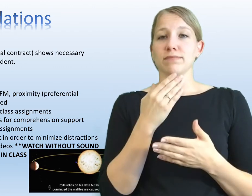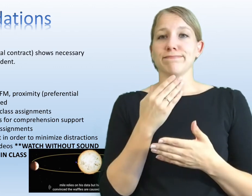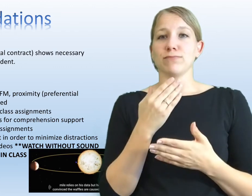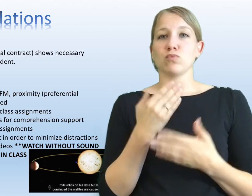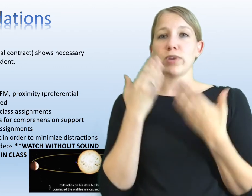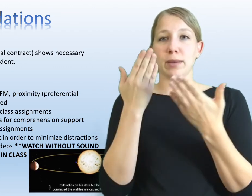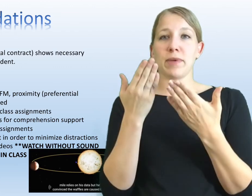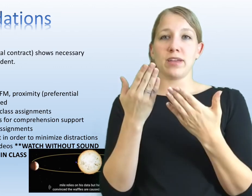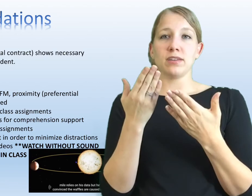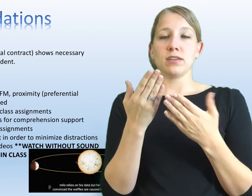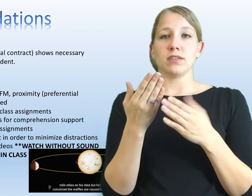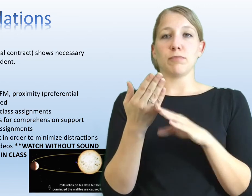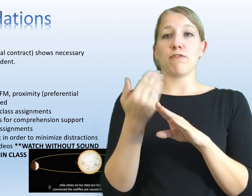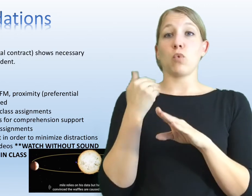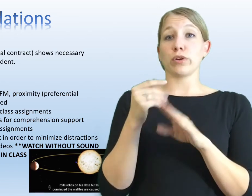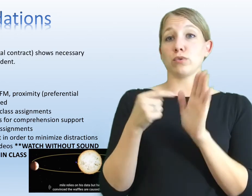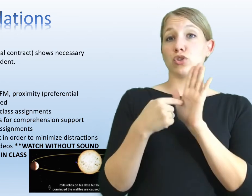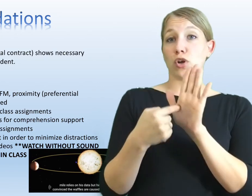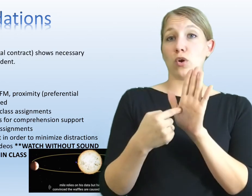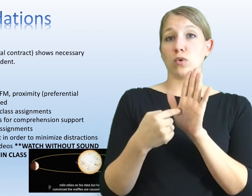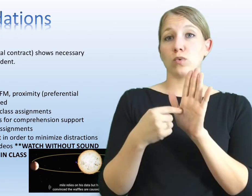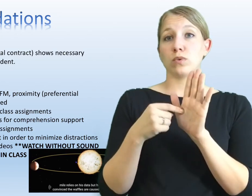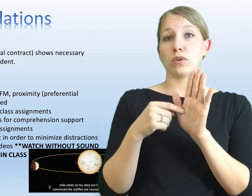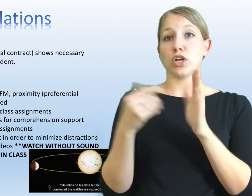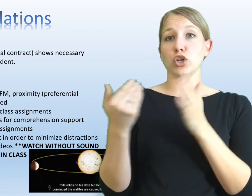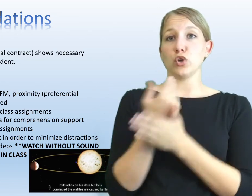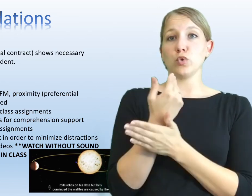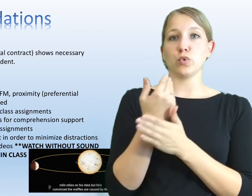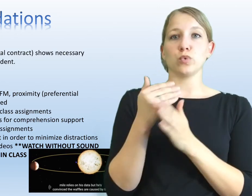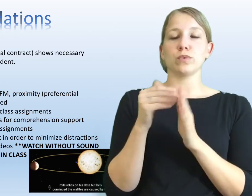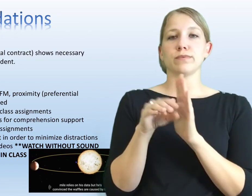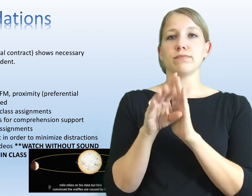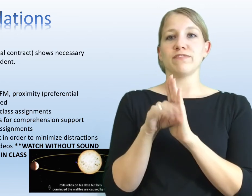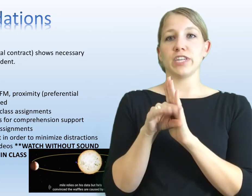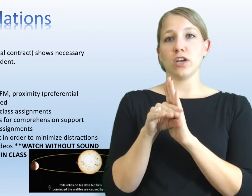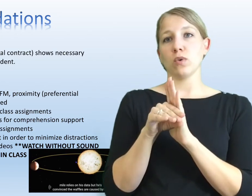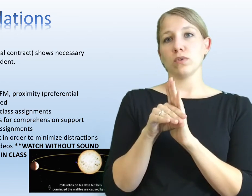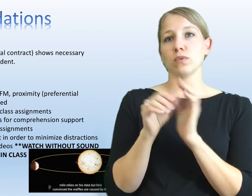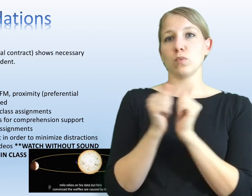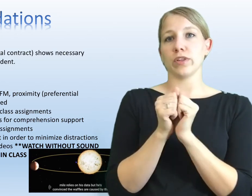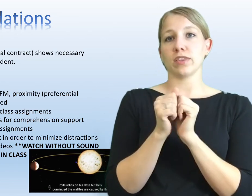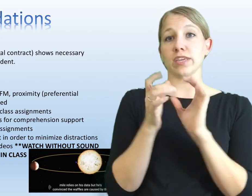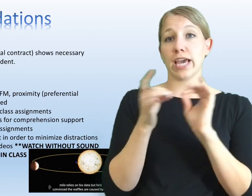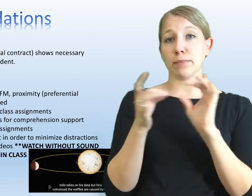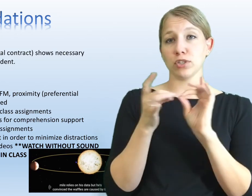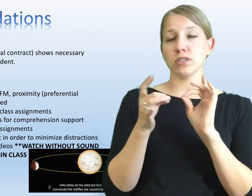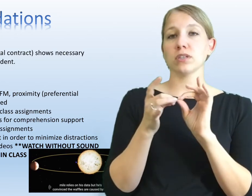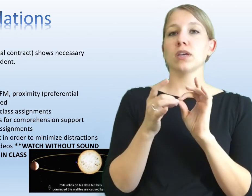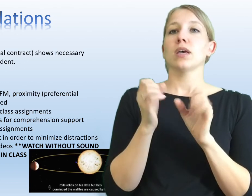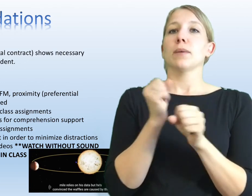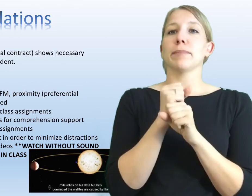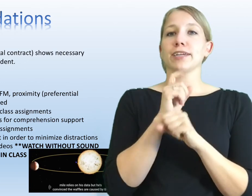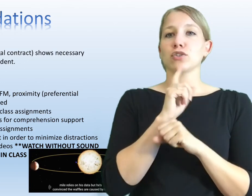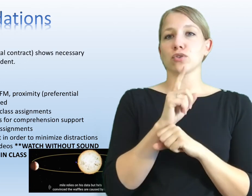really recommend before you show a new video video with the captions, make sure